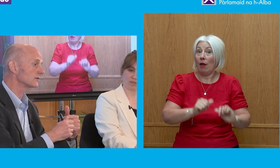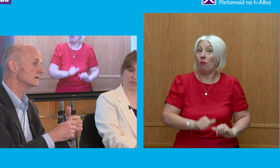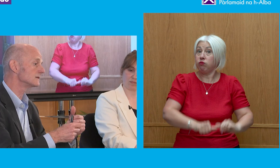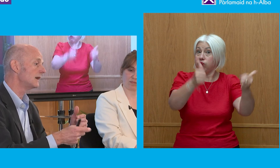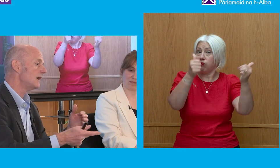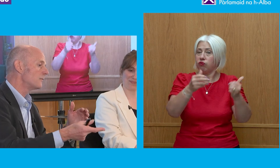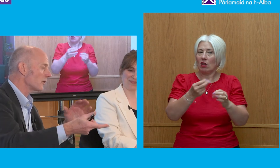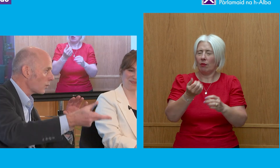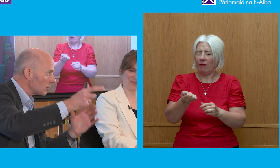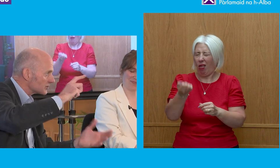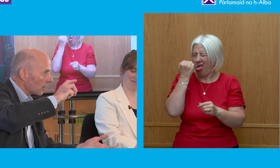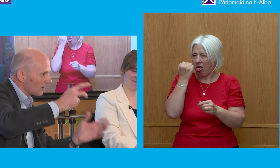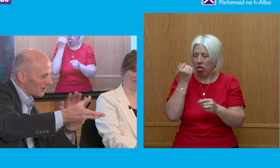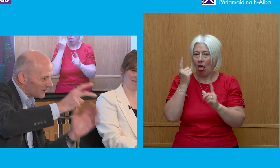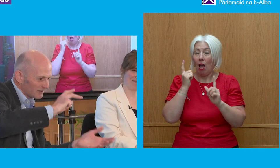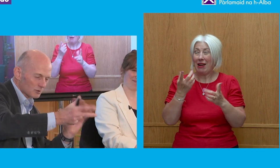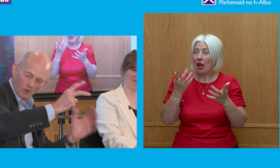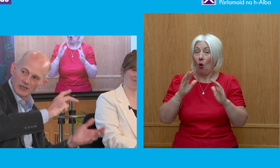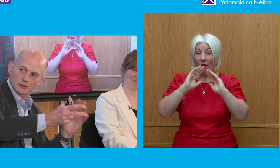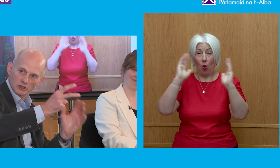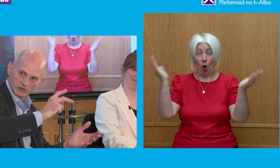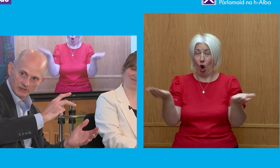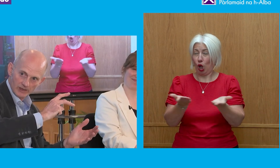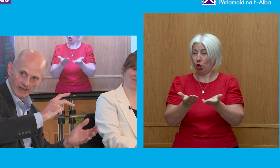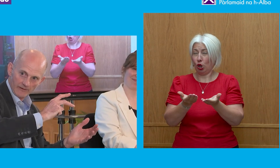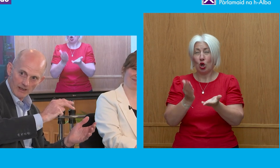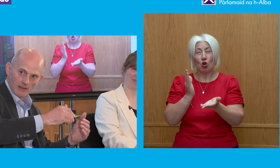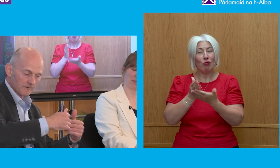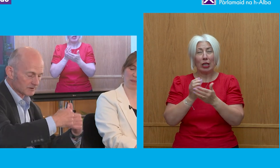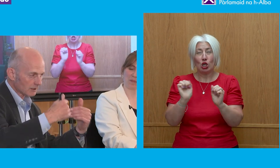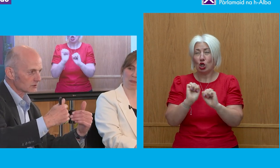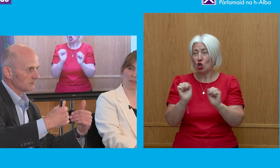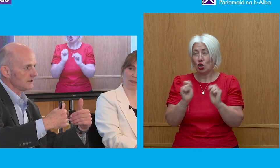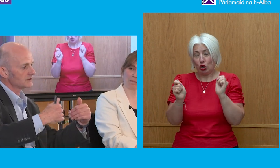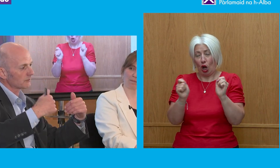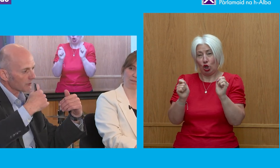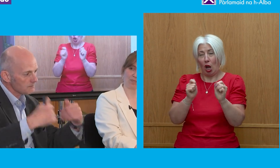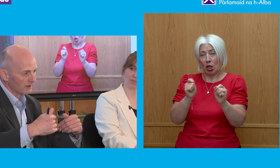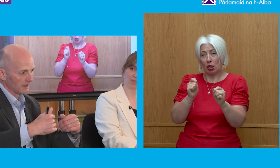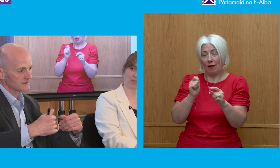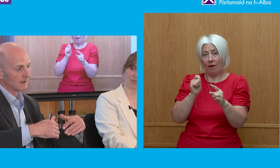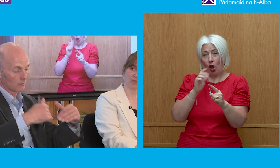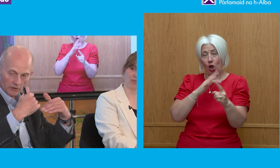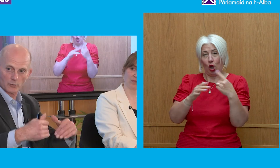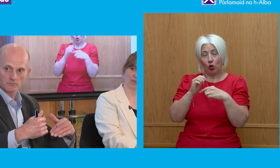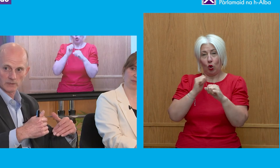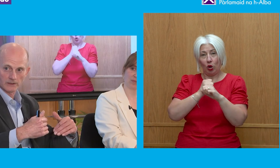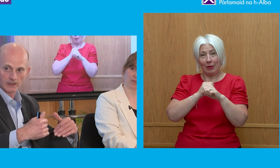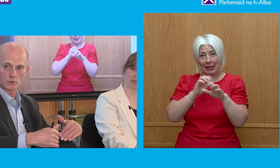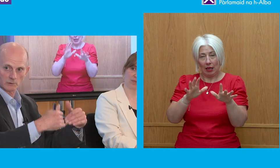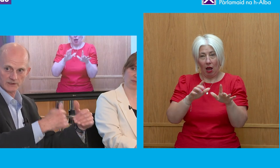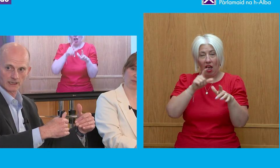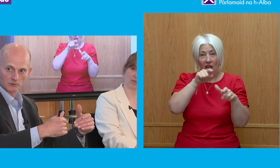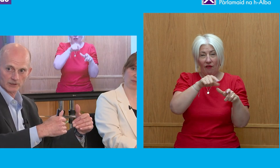complete nonsense. But the world as a whole, I don't think is quite adjusted yet for the social media to replace what the print